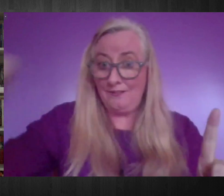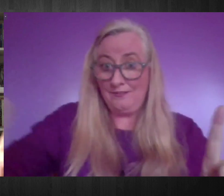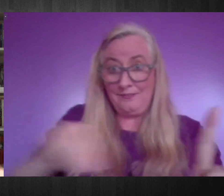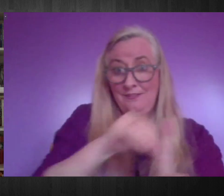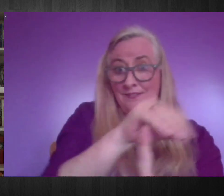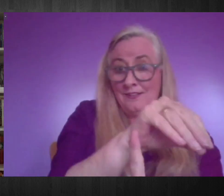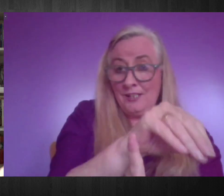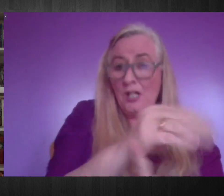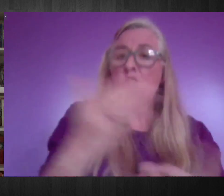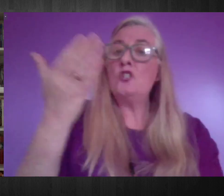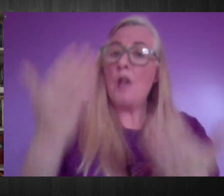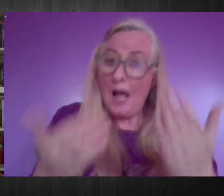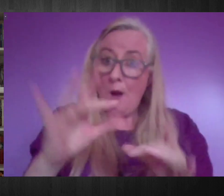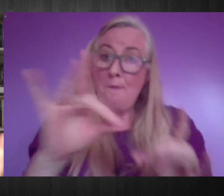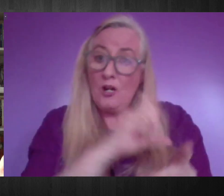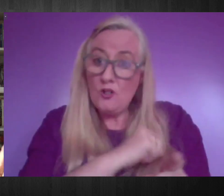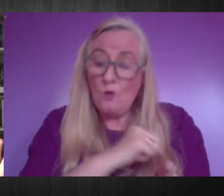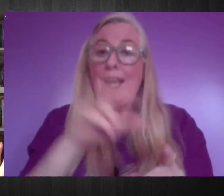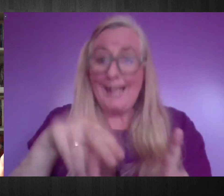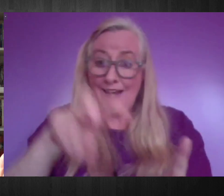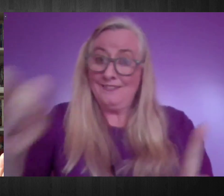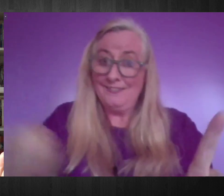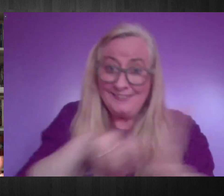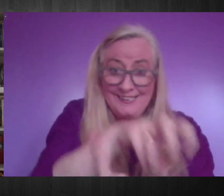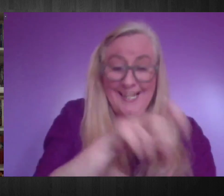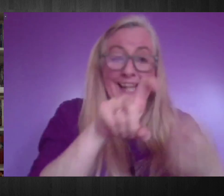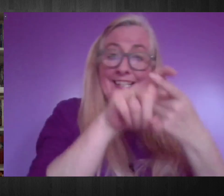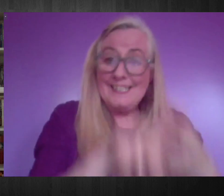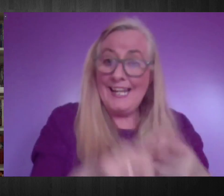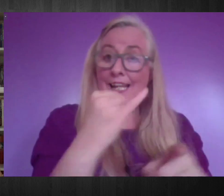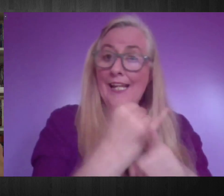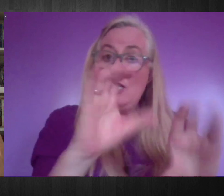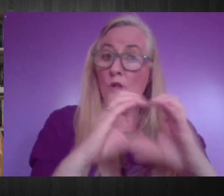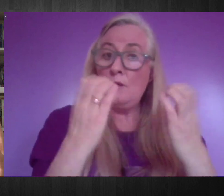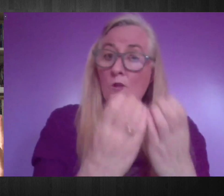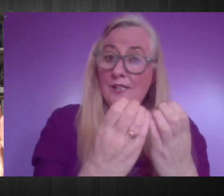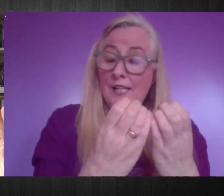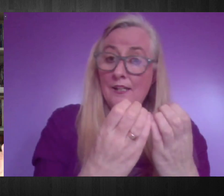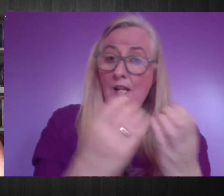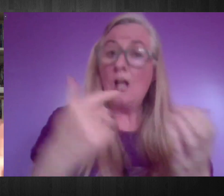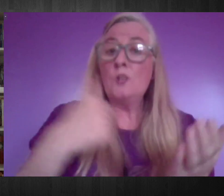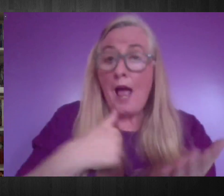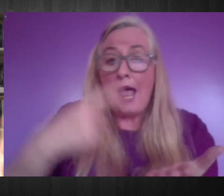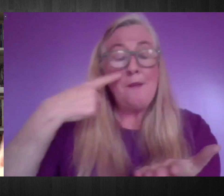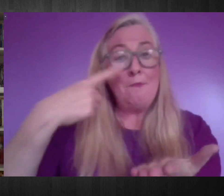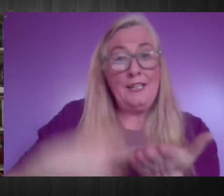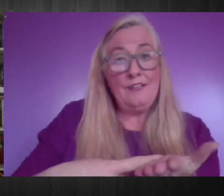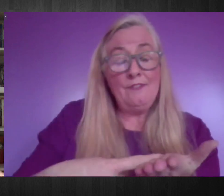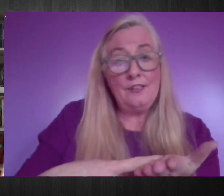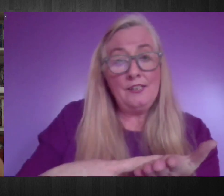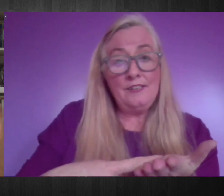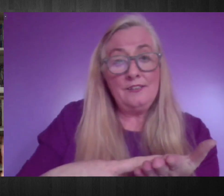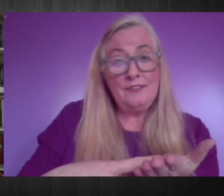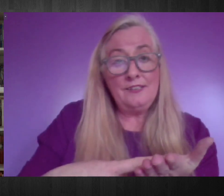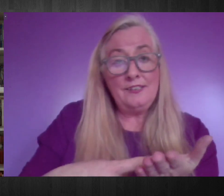to live and to stay in the community? And this is something that I believe we need to, this crisis is